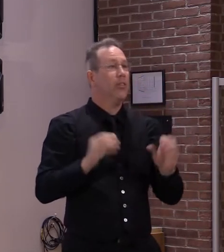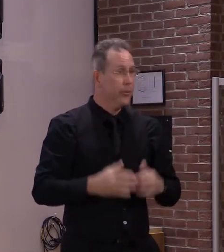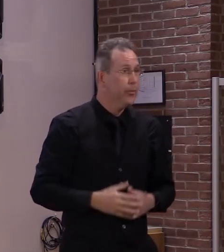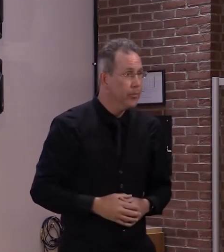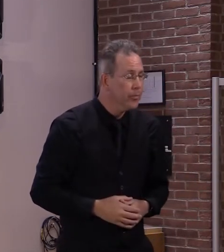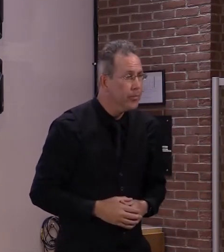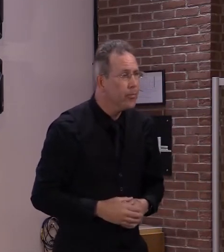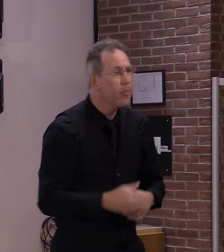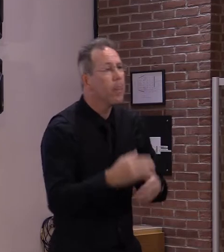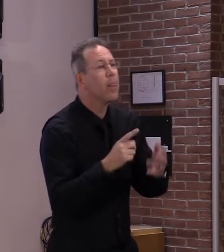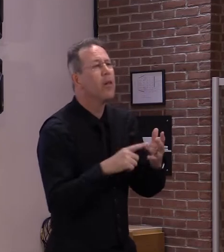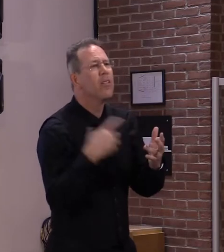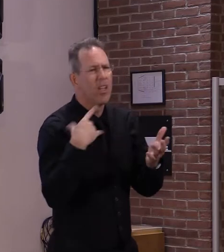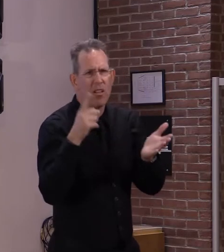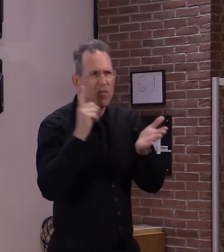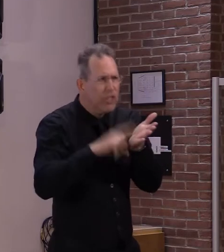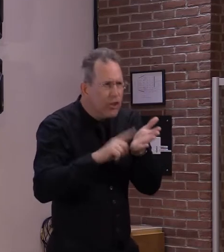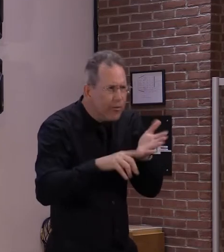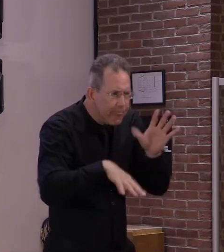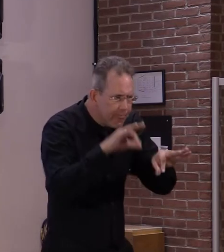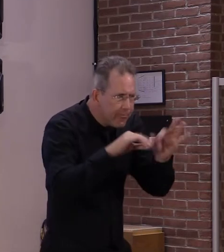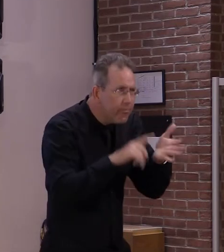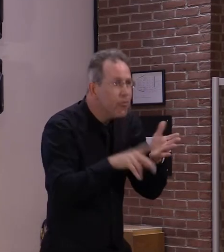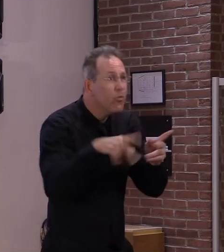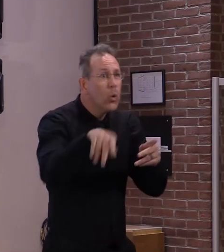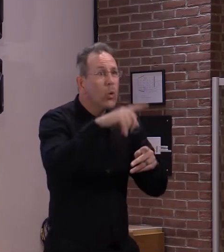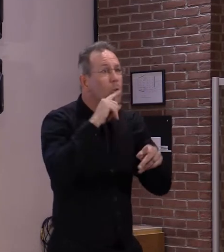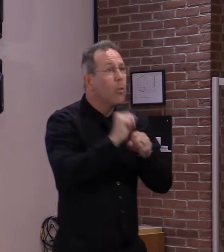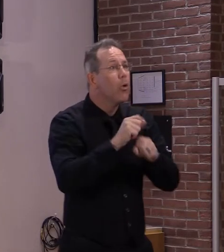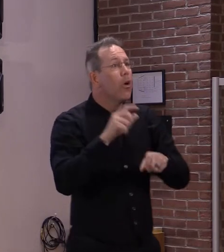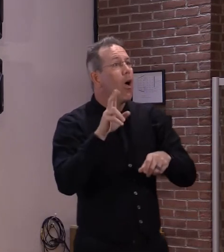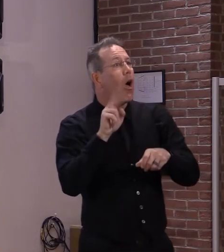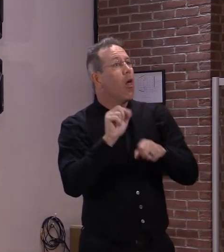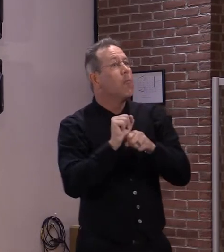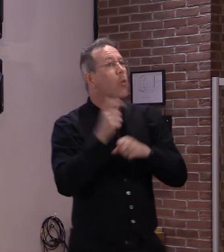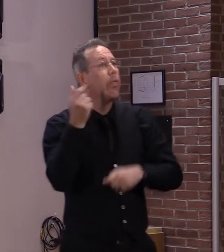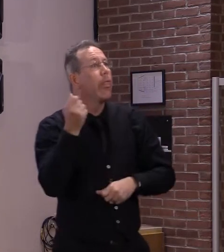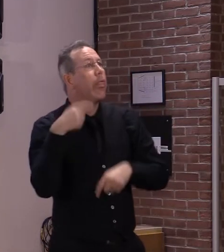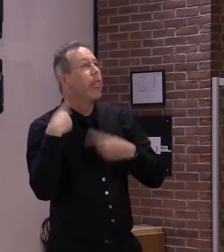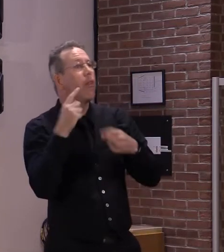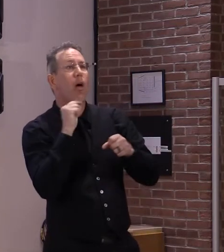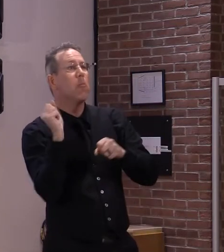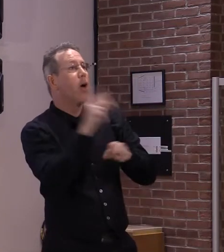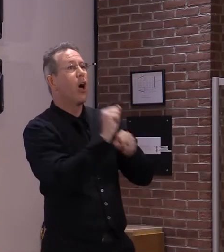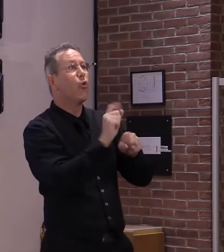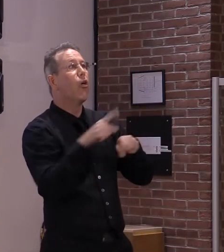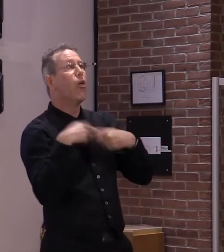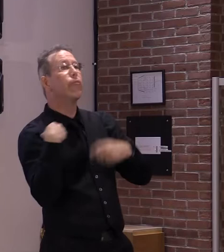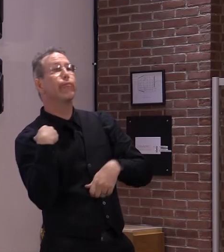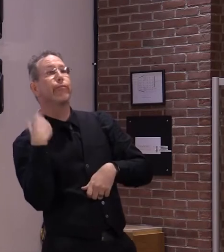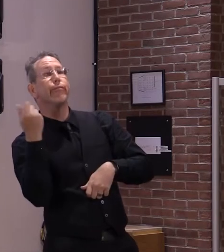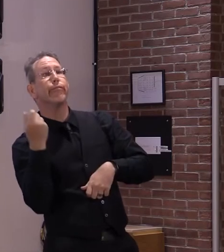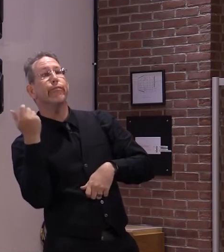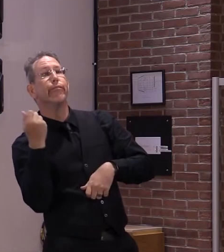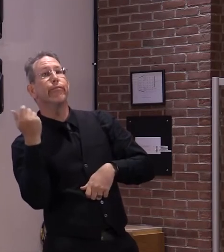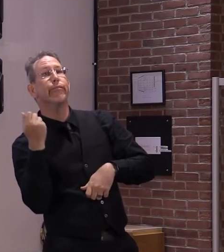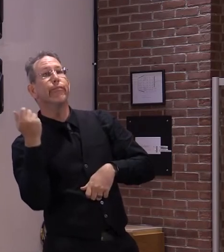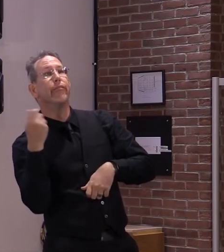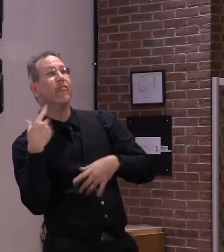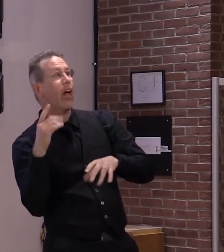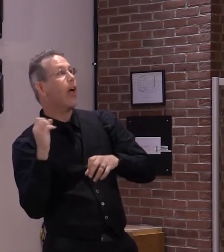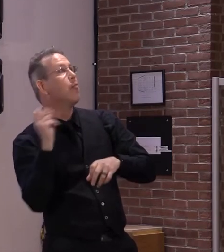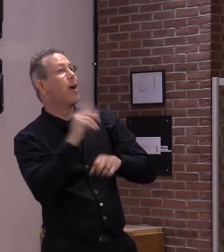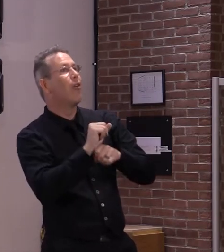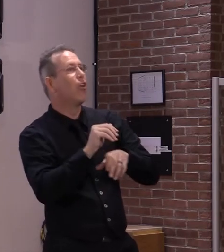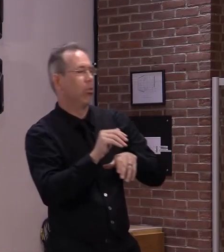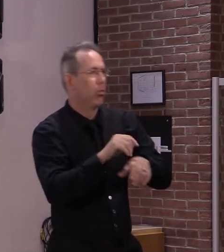continues to report labor shortages across all sectors and industries, so we are hopeful that claimants will be able to find safe and meaningful work